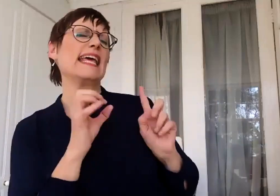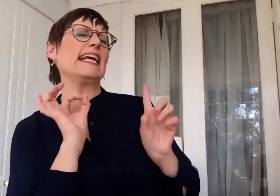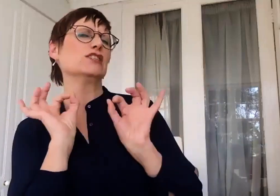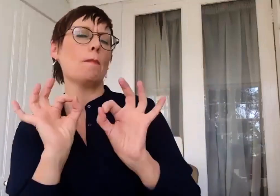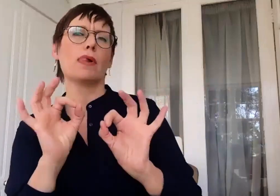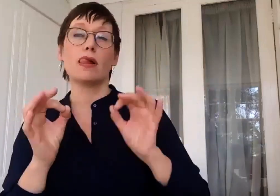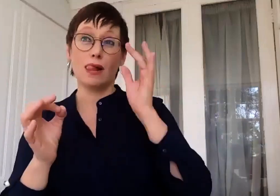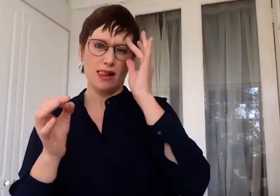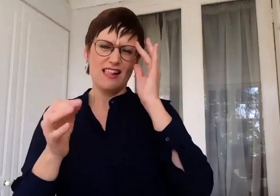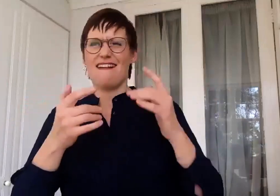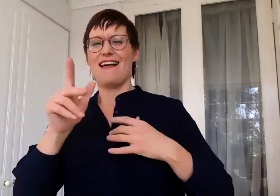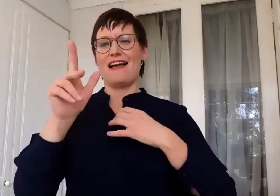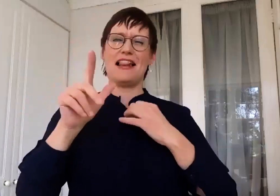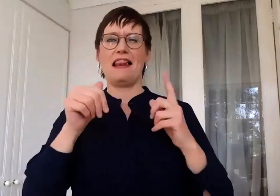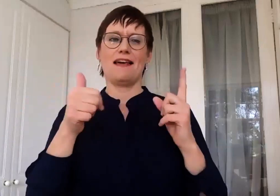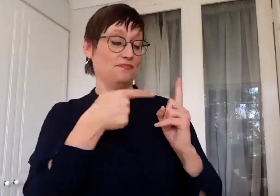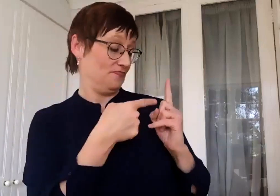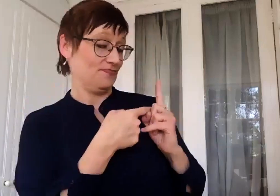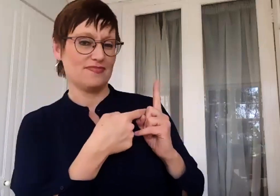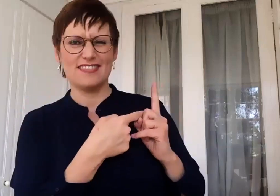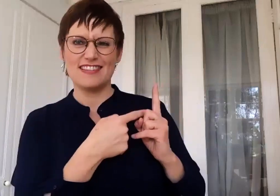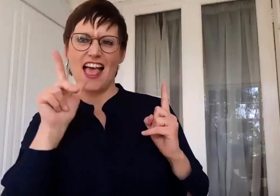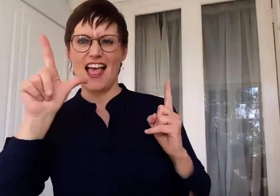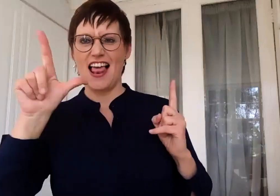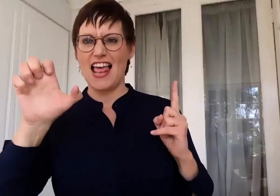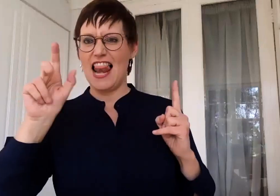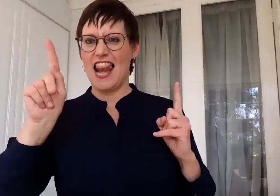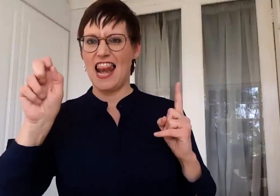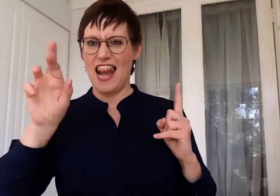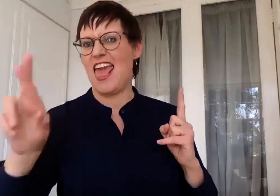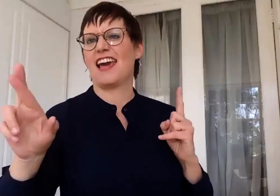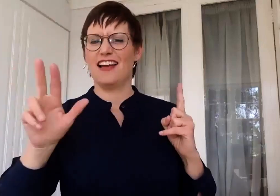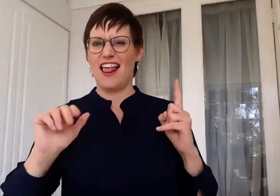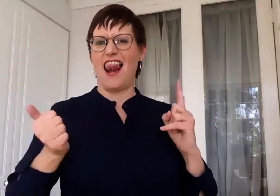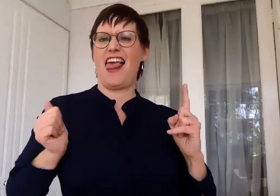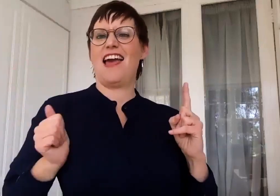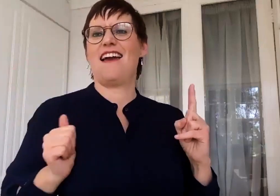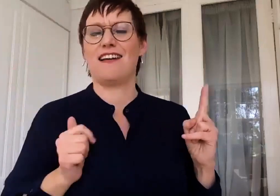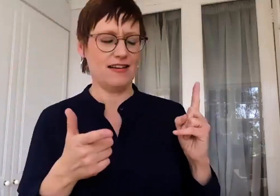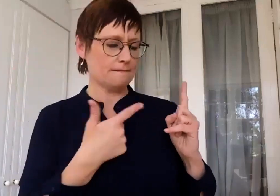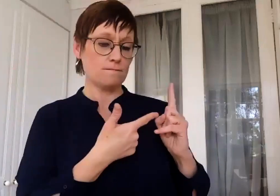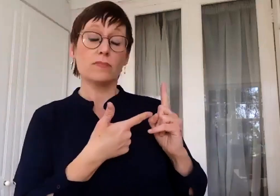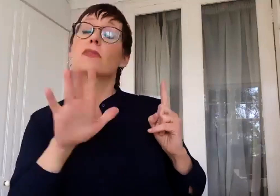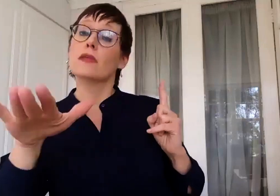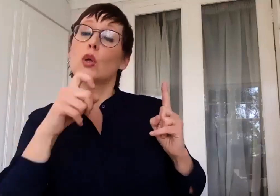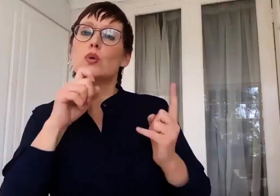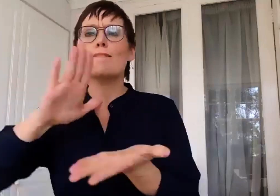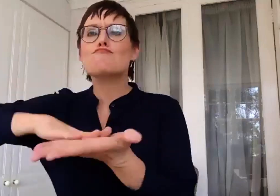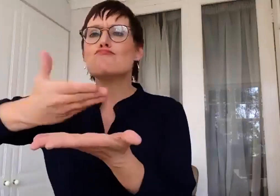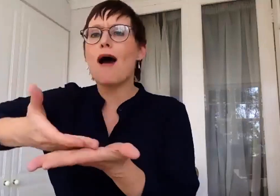a Lekka South African example. And Lekka is actually a good case in point. But the word I was going to use is braai. You and I know